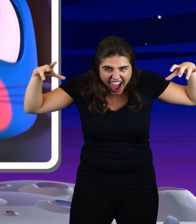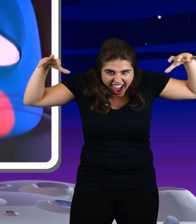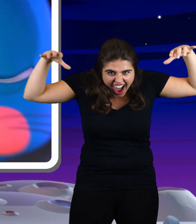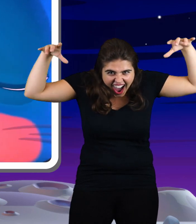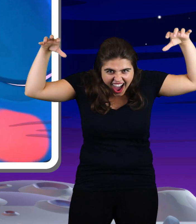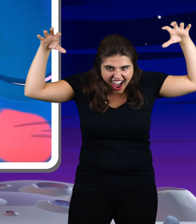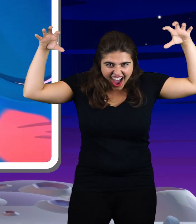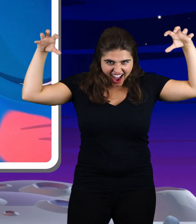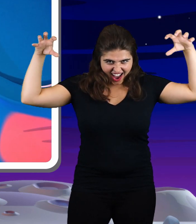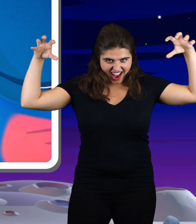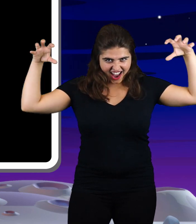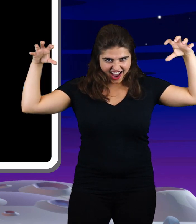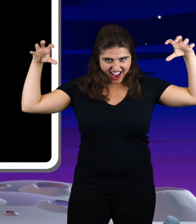JAVAige Thank you.